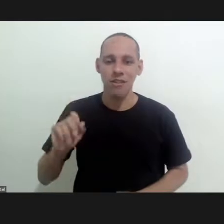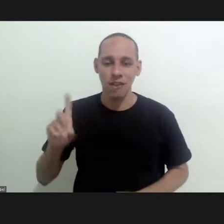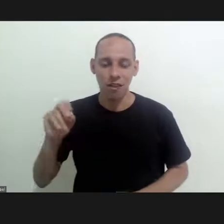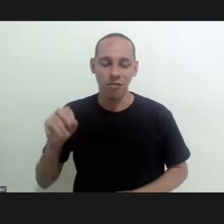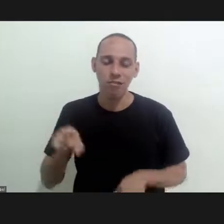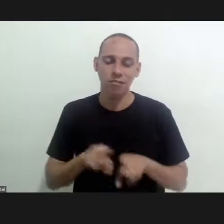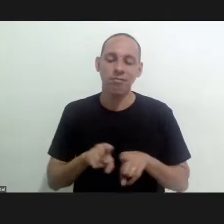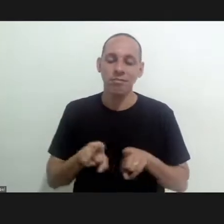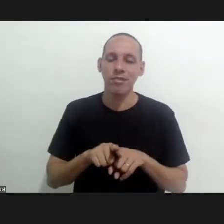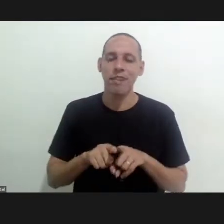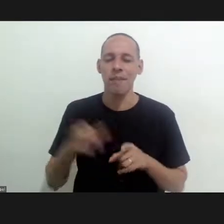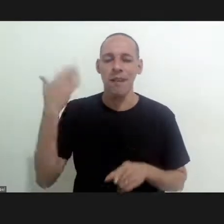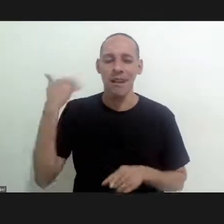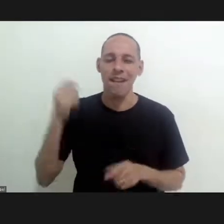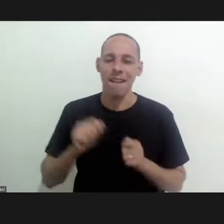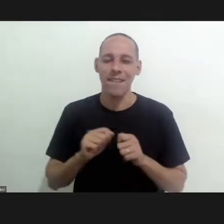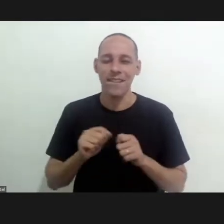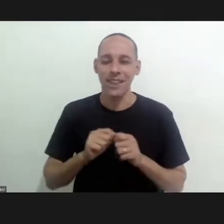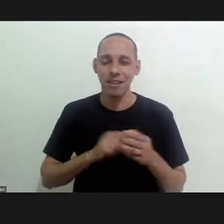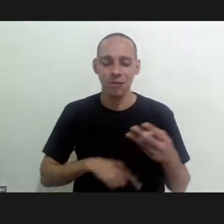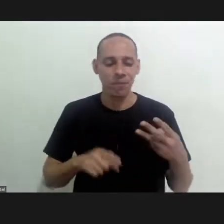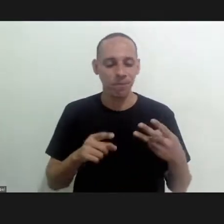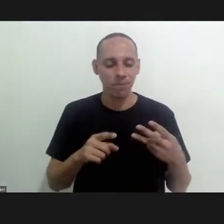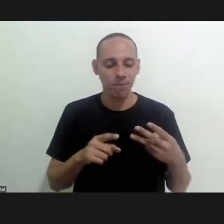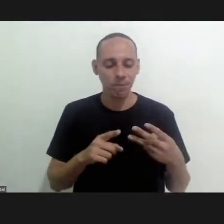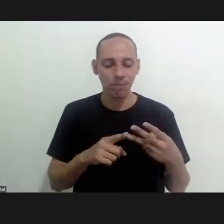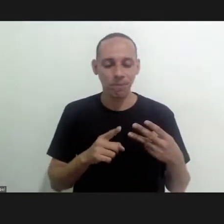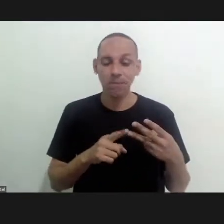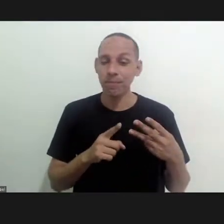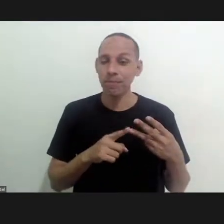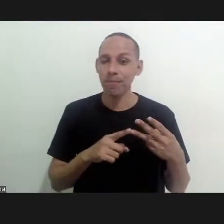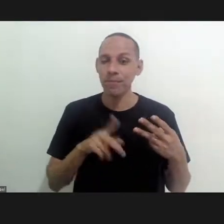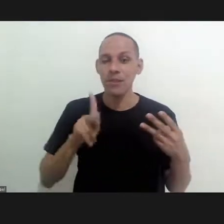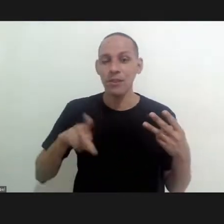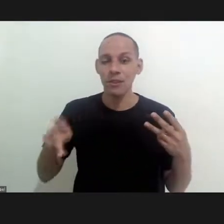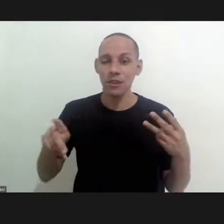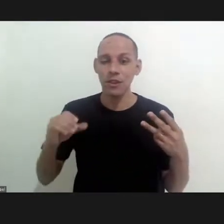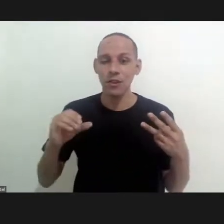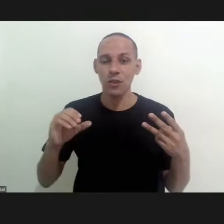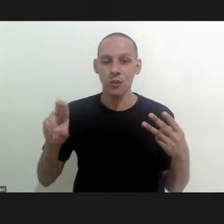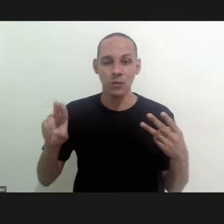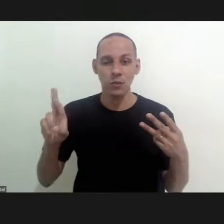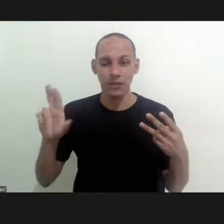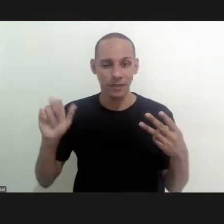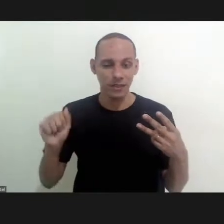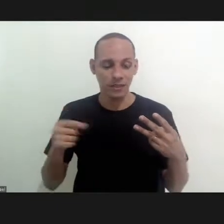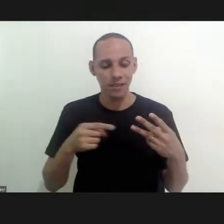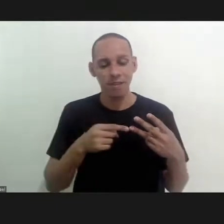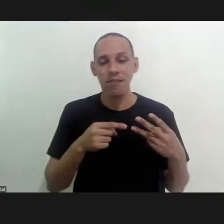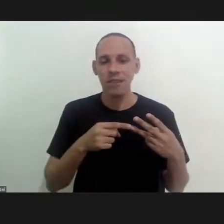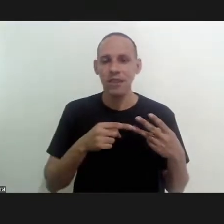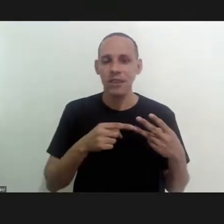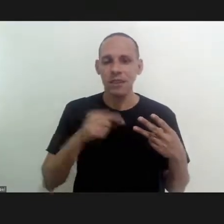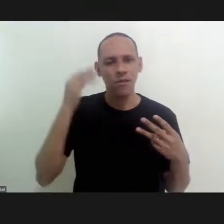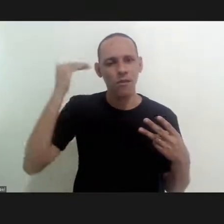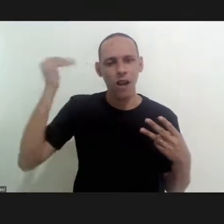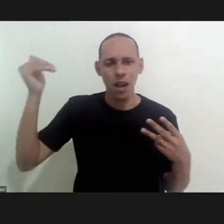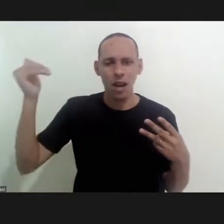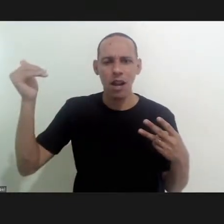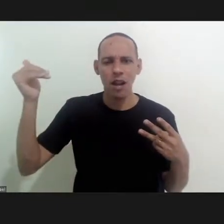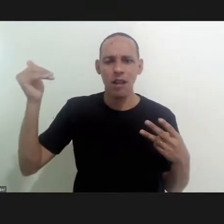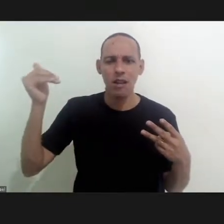at least implicitly and professor rodriguez